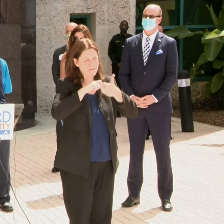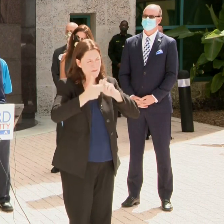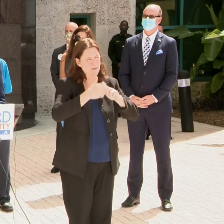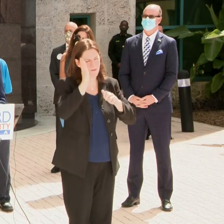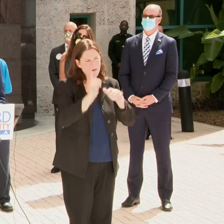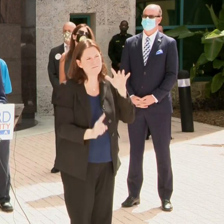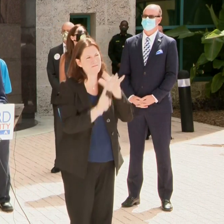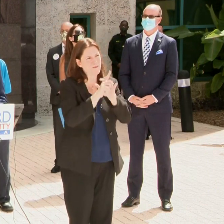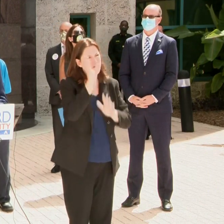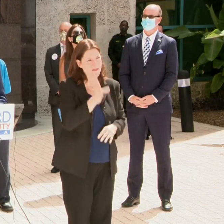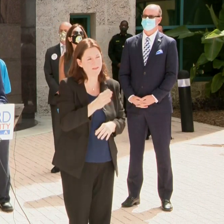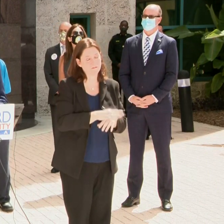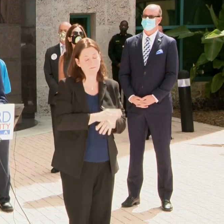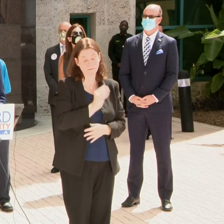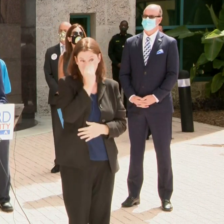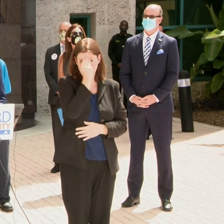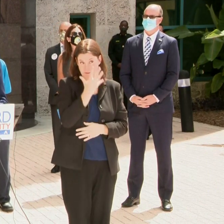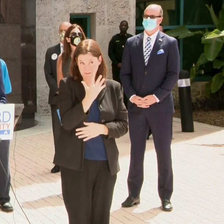few moments ago,